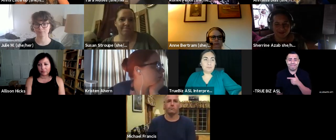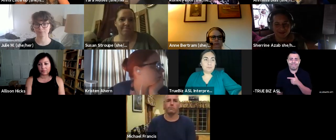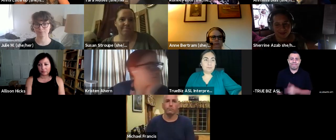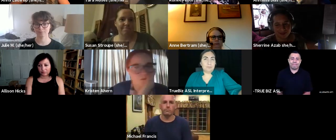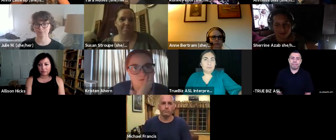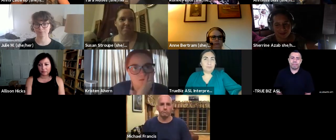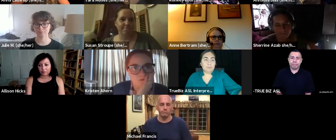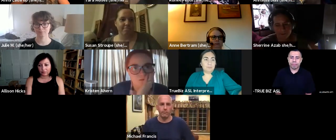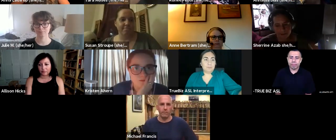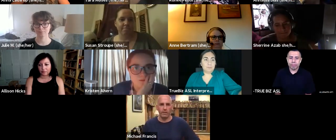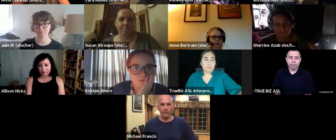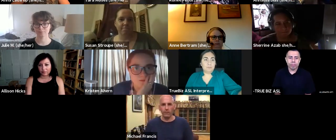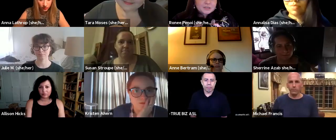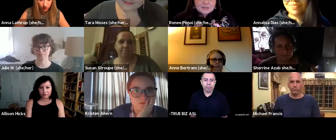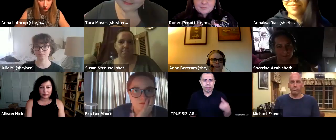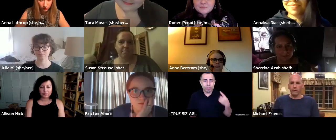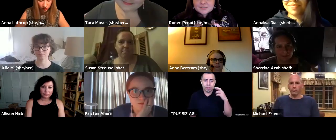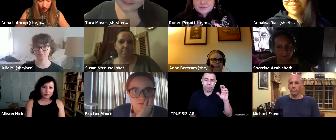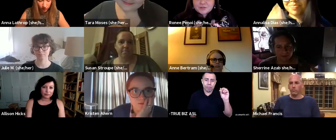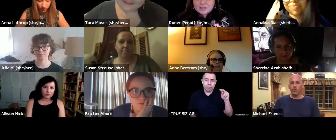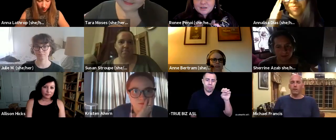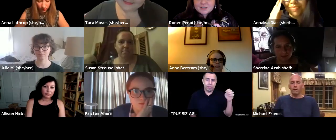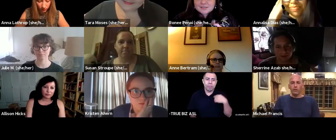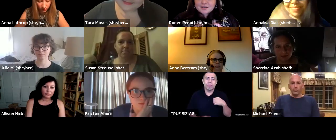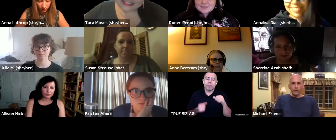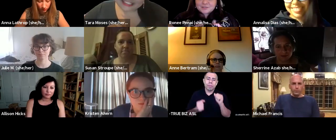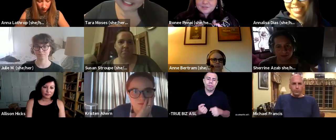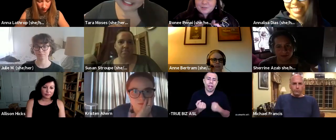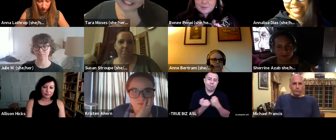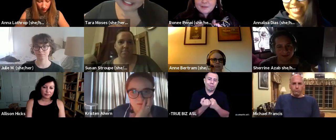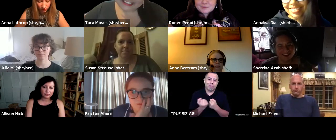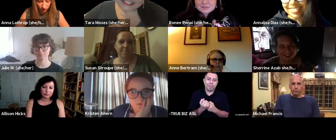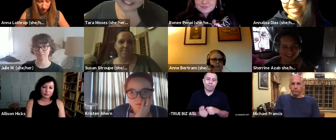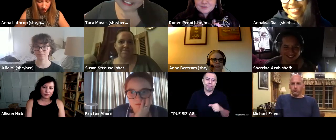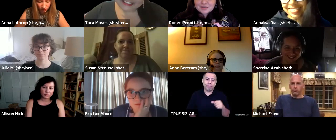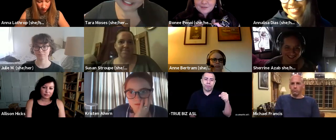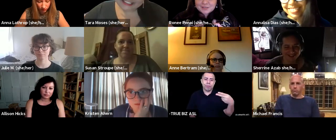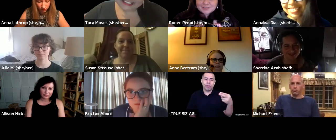Yeah. And I can vouch that Tureen's company is extraordinary. Cause I got to learn a little bit about them. So you should go check out what they do.